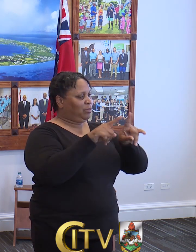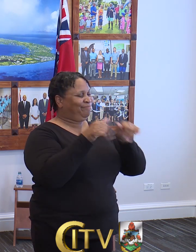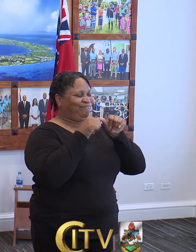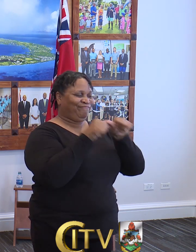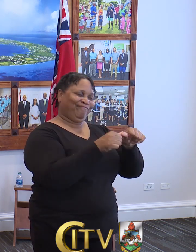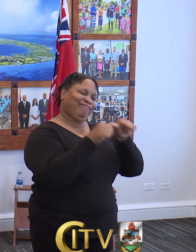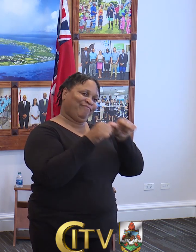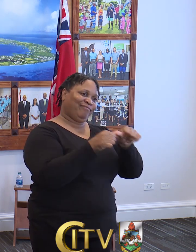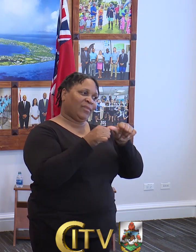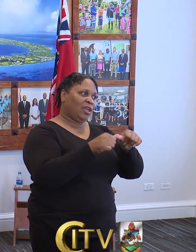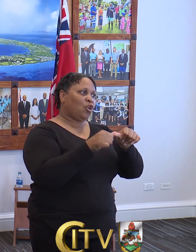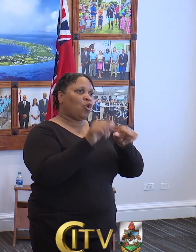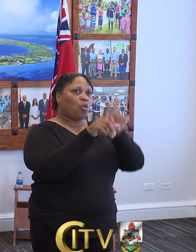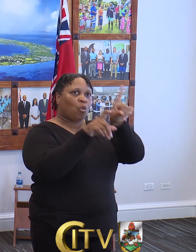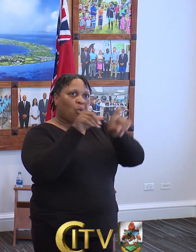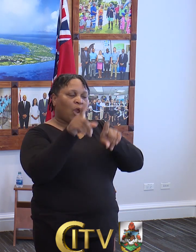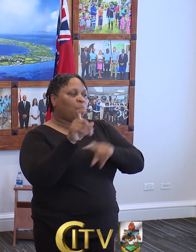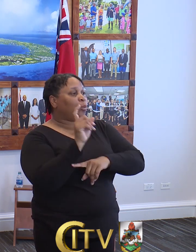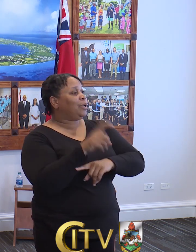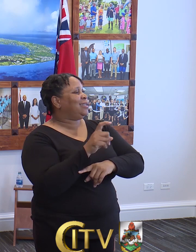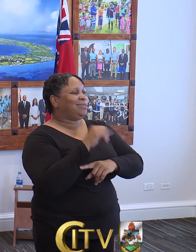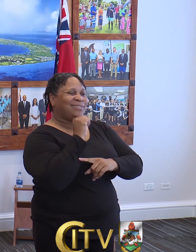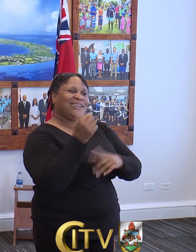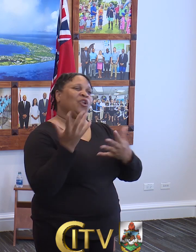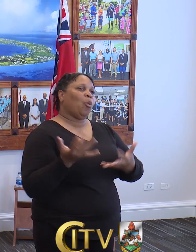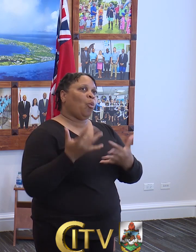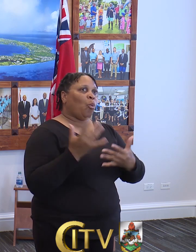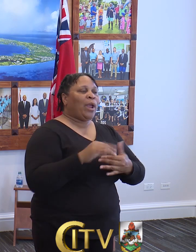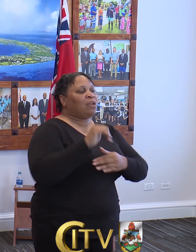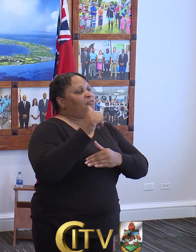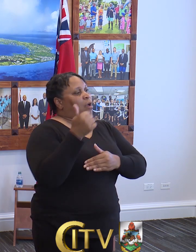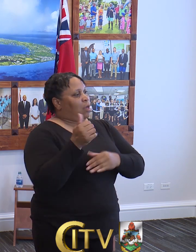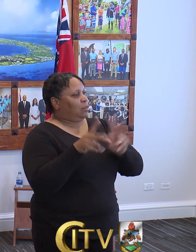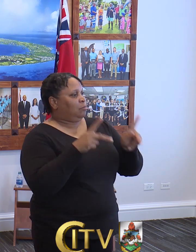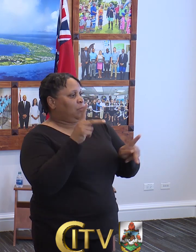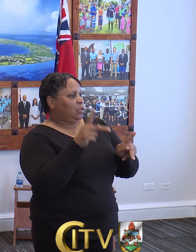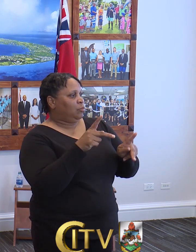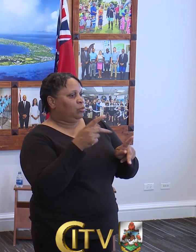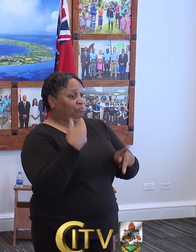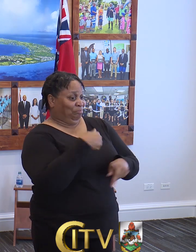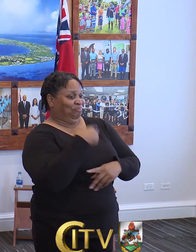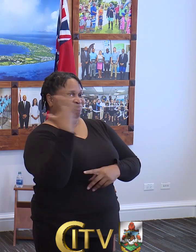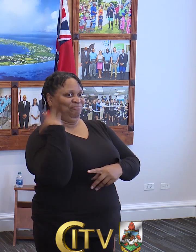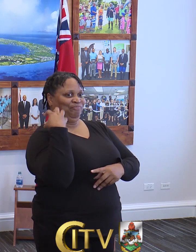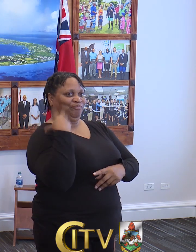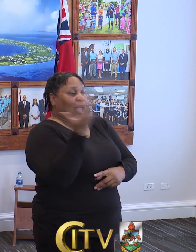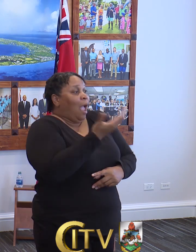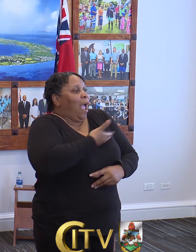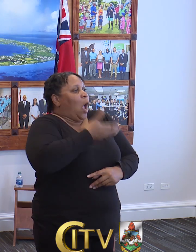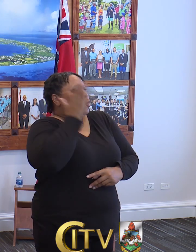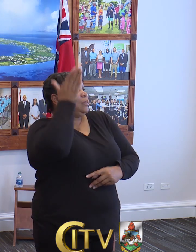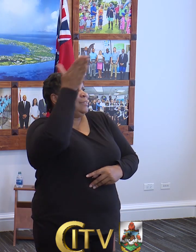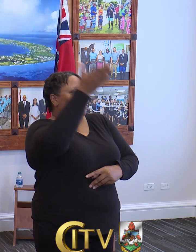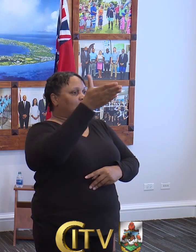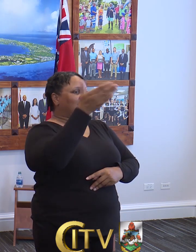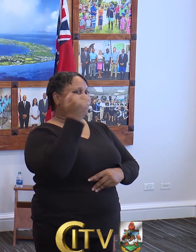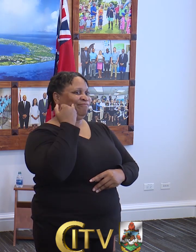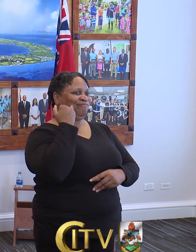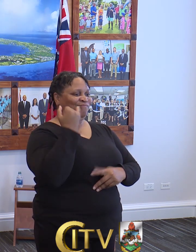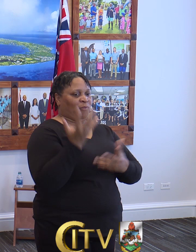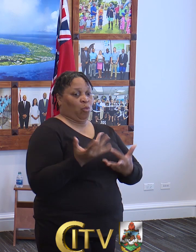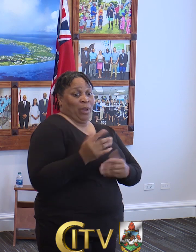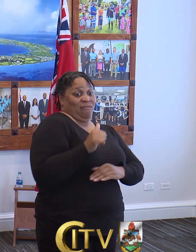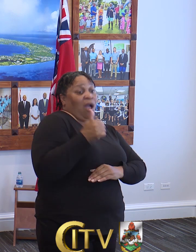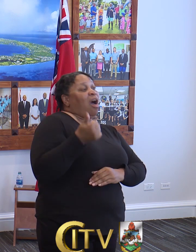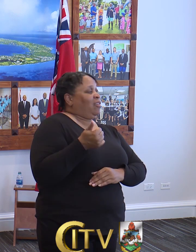continue to acquire what we need and we are not going to wait for someone else for us to be in charge of our own destiny. If we would have been waiting for